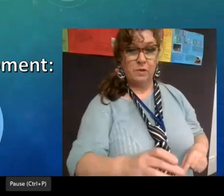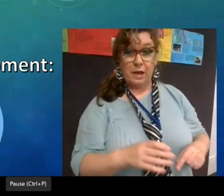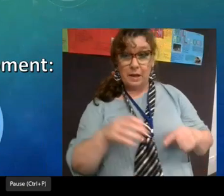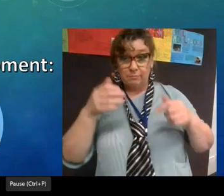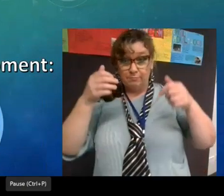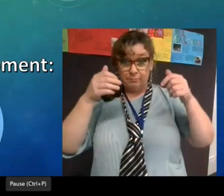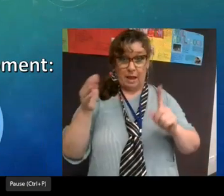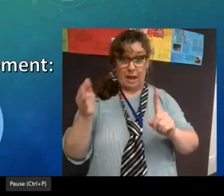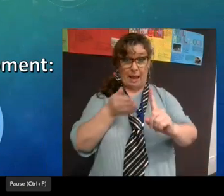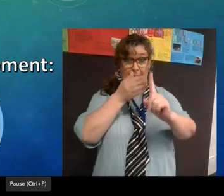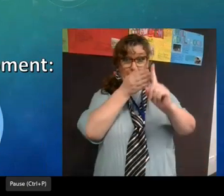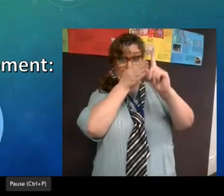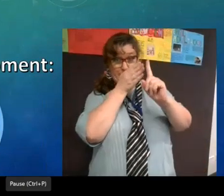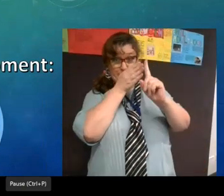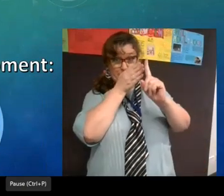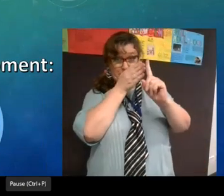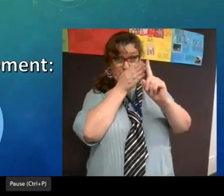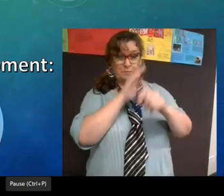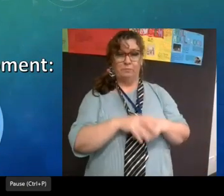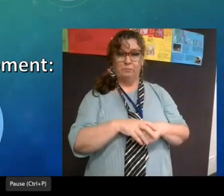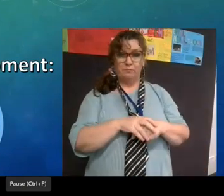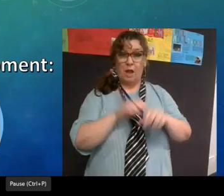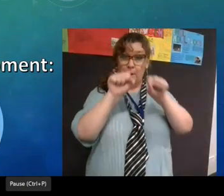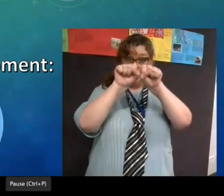okay aim